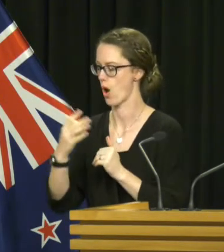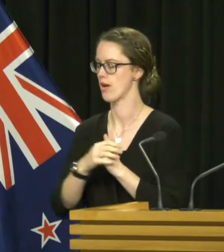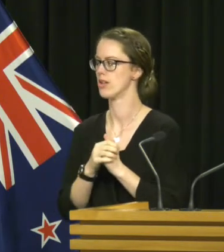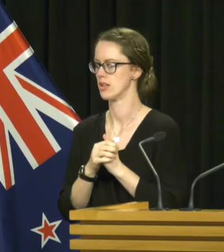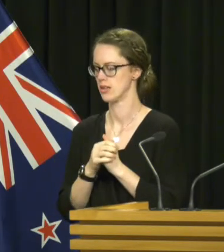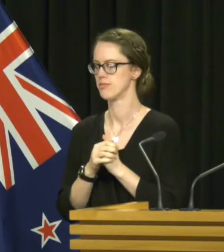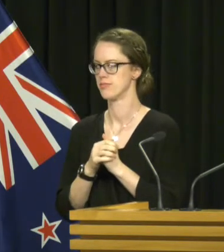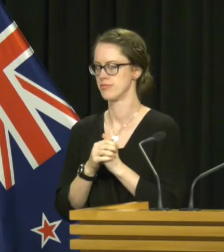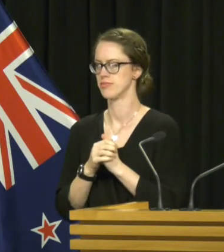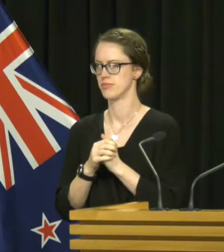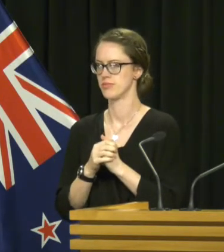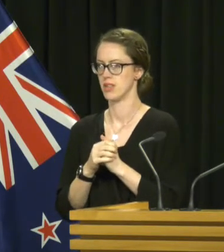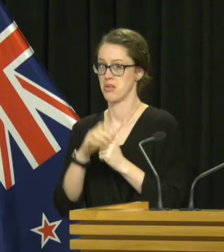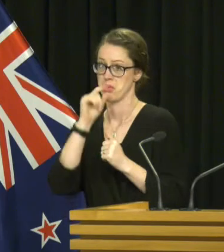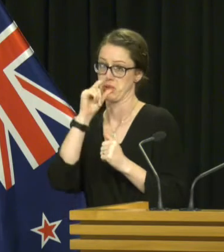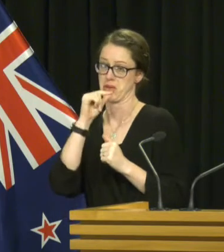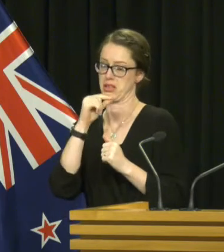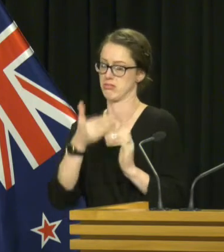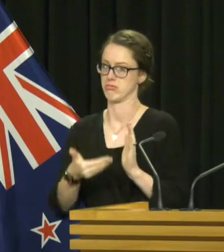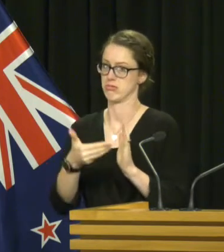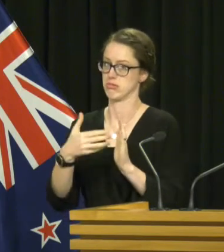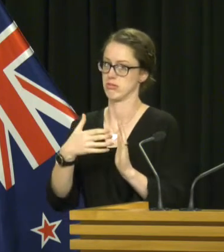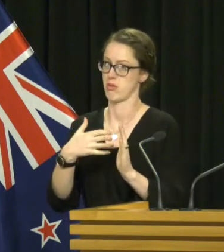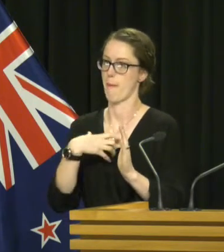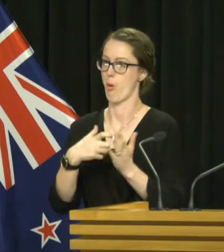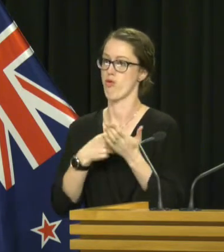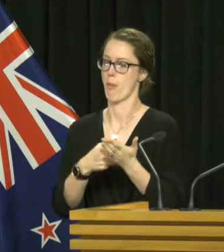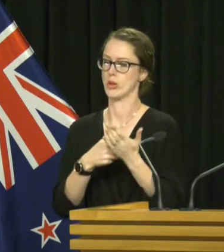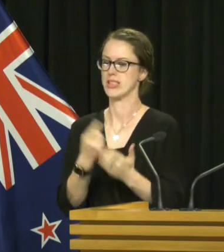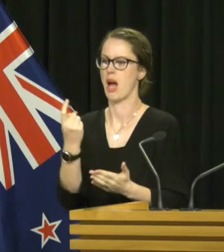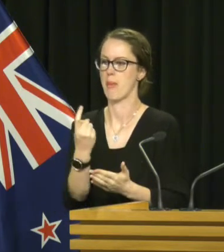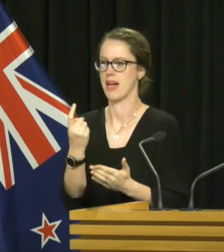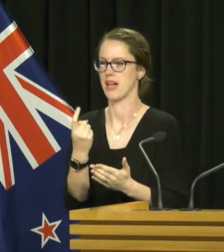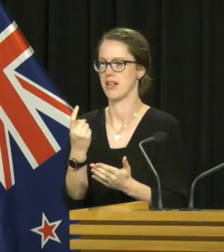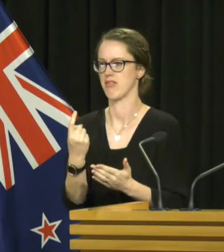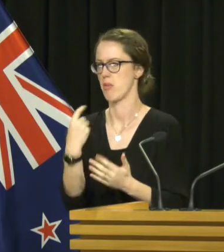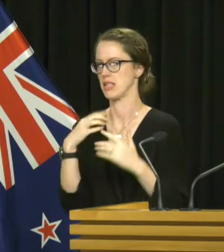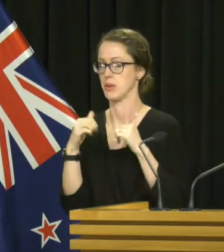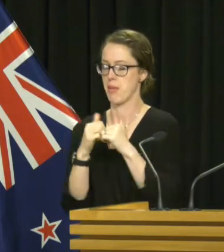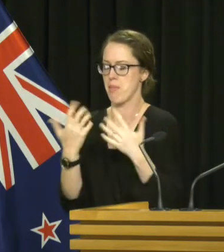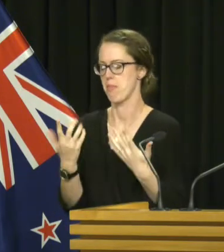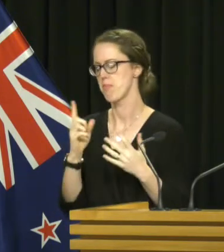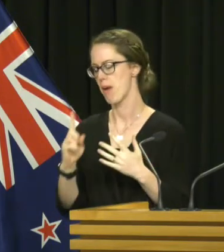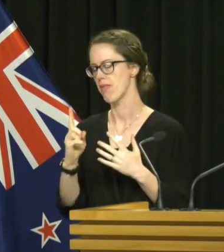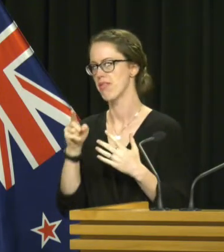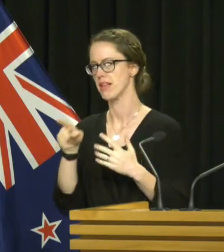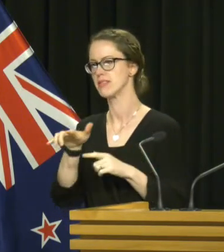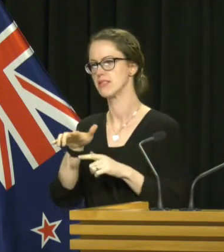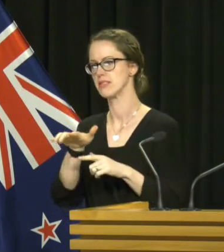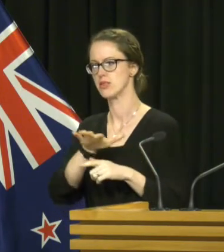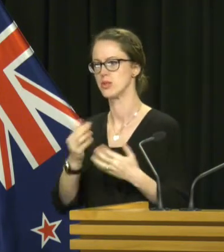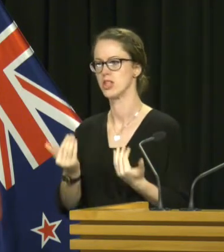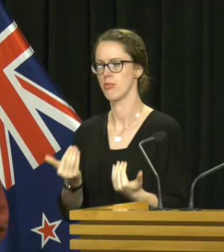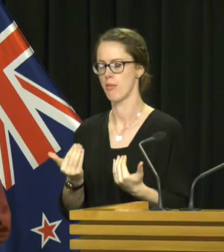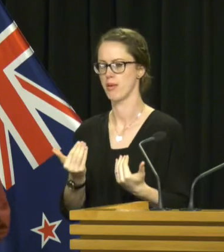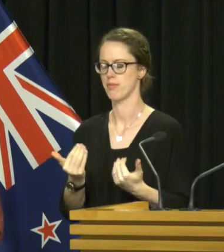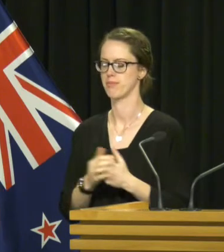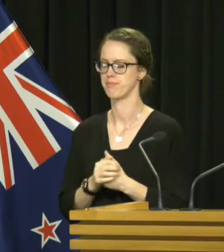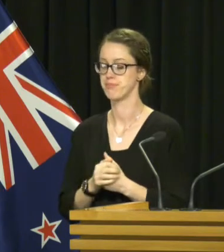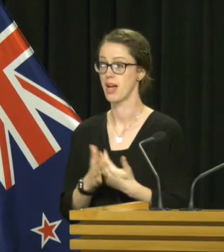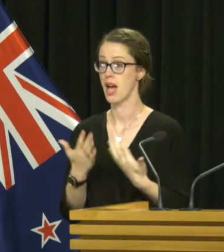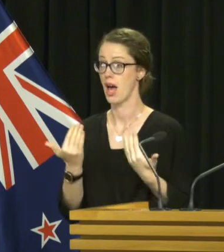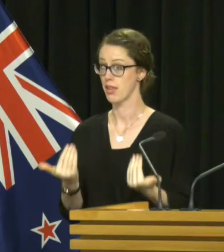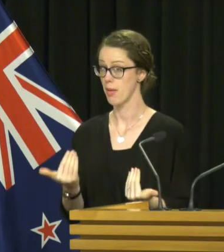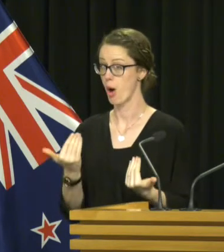there may well be additional reports in from the weekend but that is the situation as it stands. At